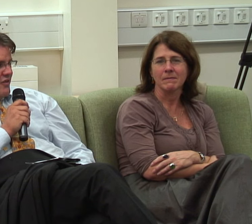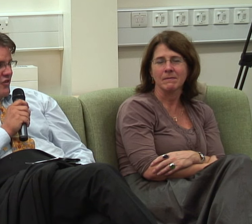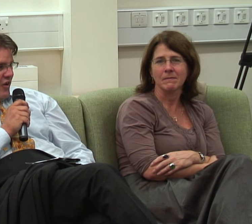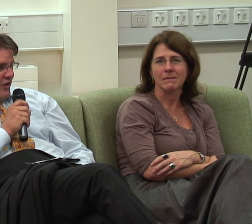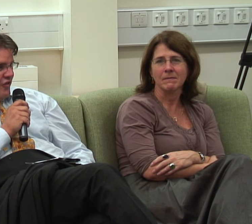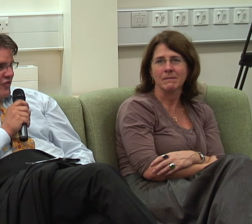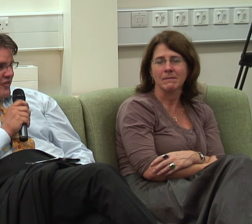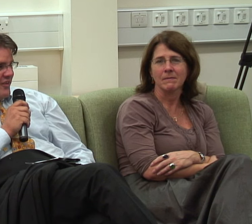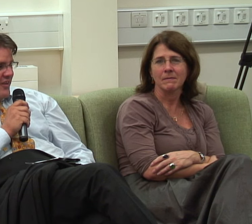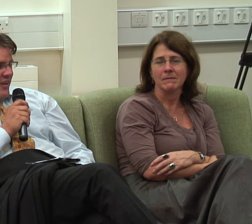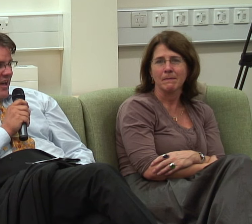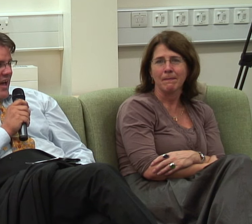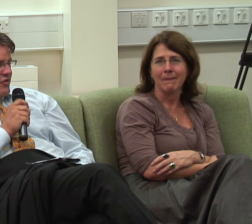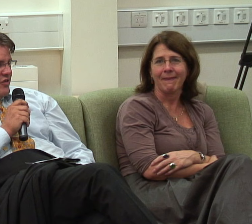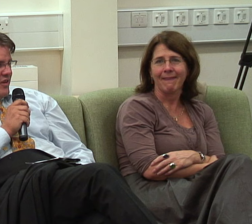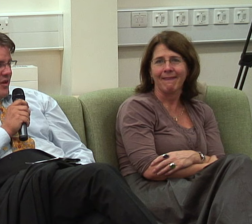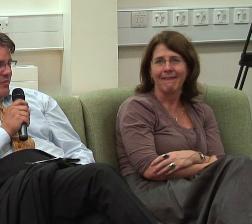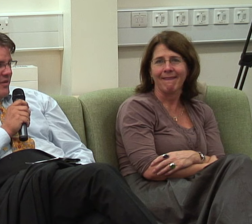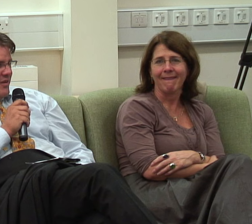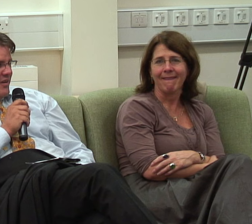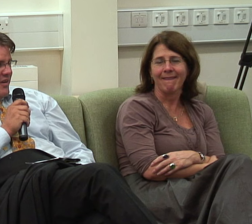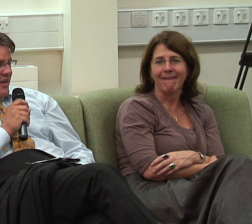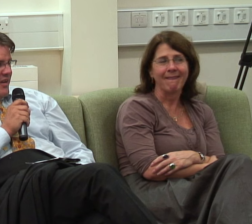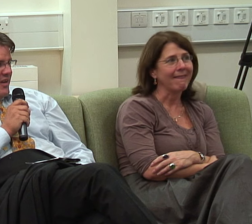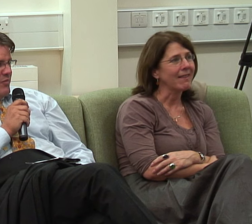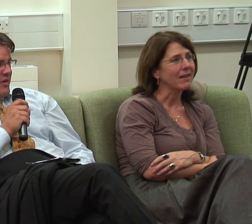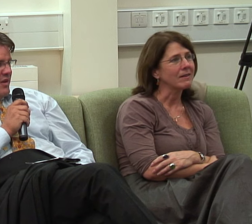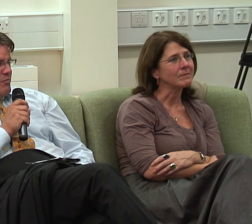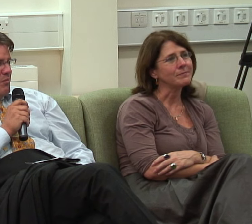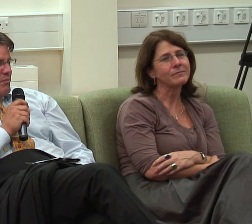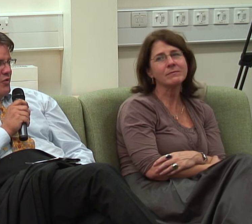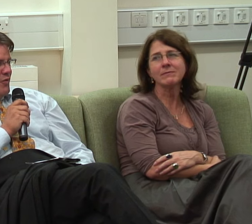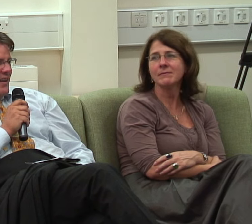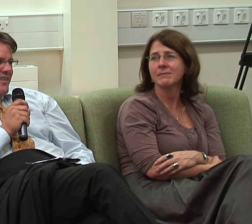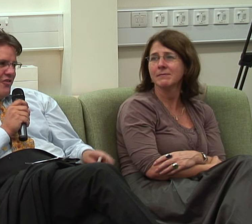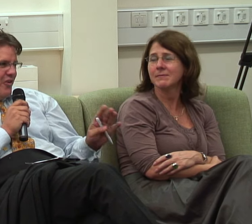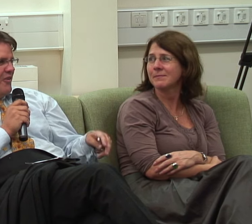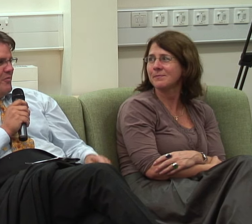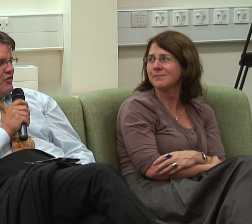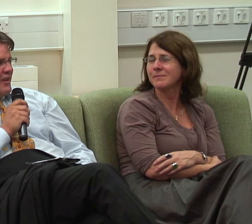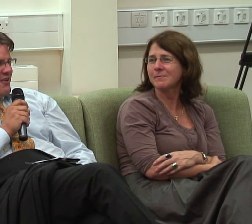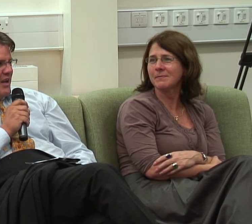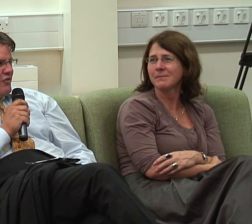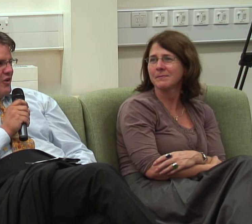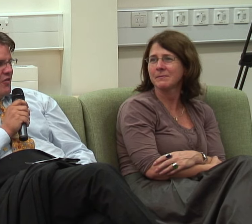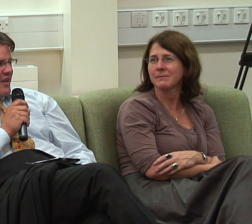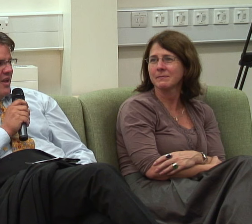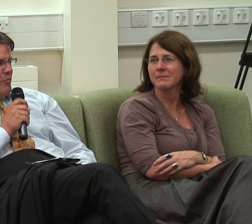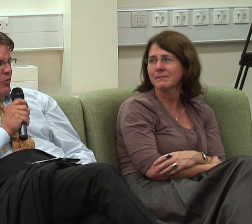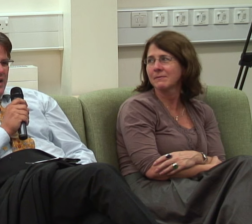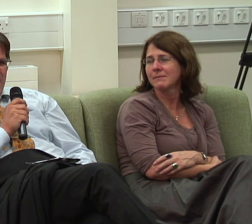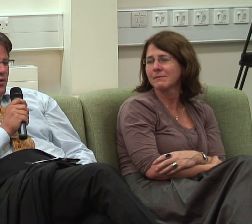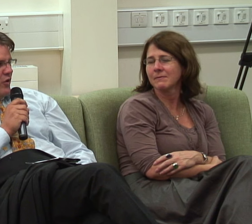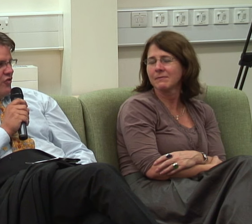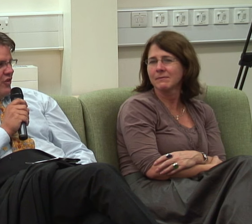and a psychologist. And what did it consist of? Well that's not particularly relevant I don't think.